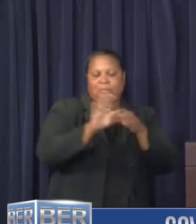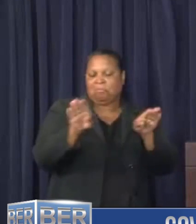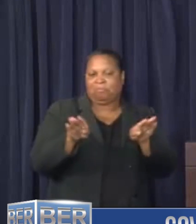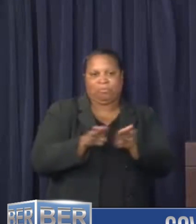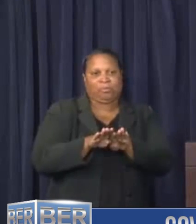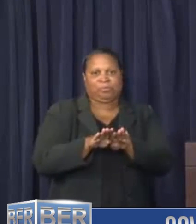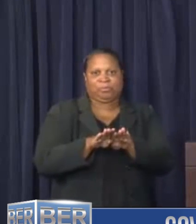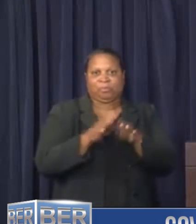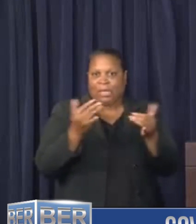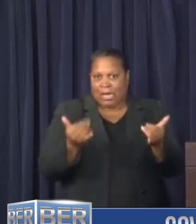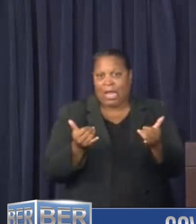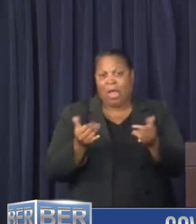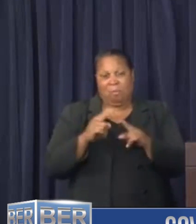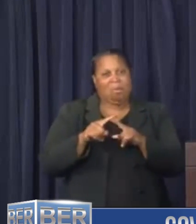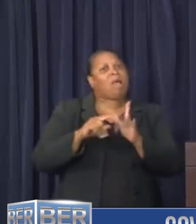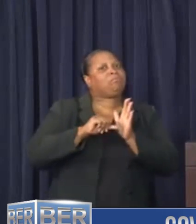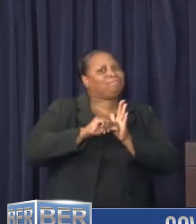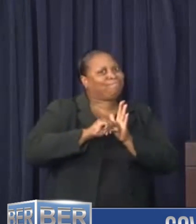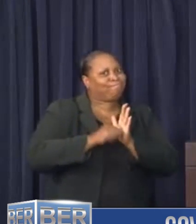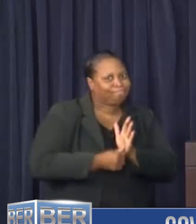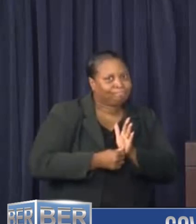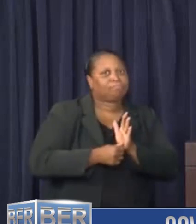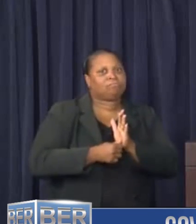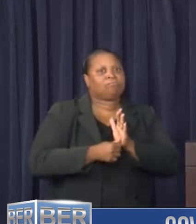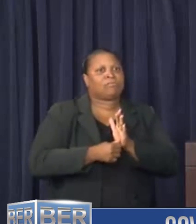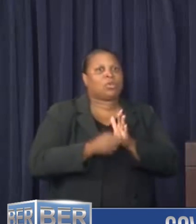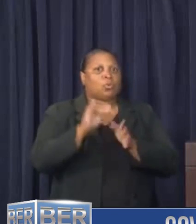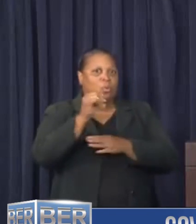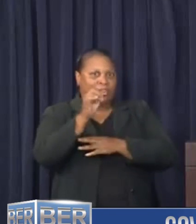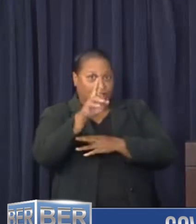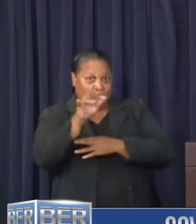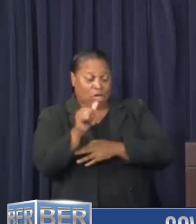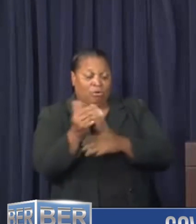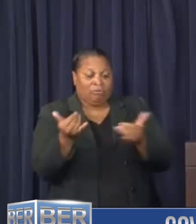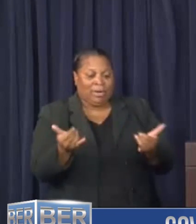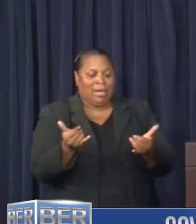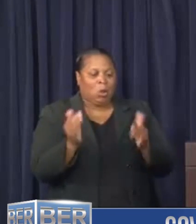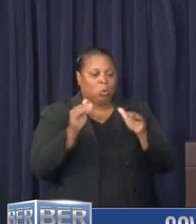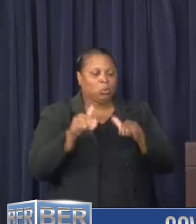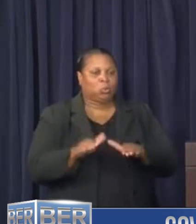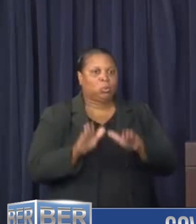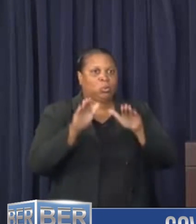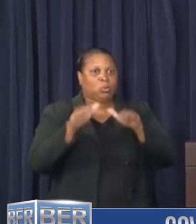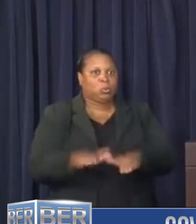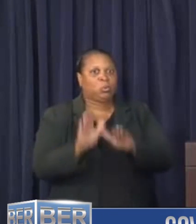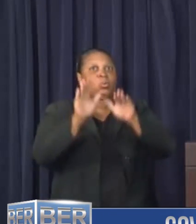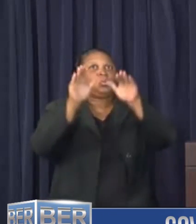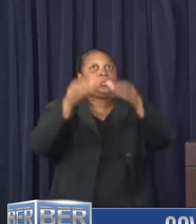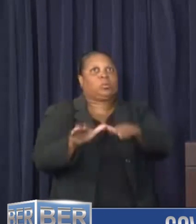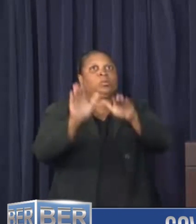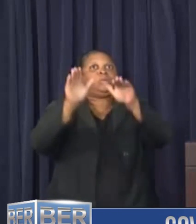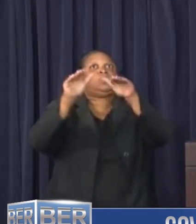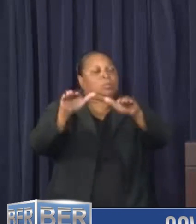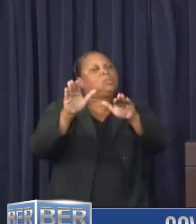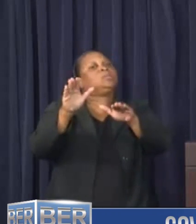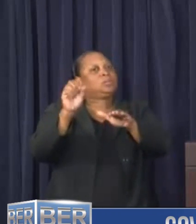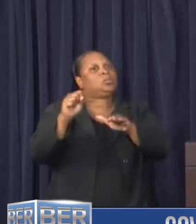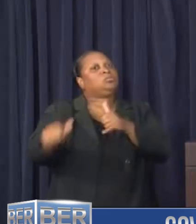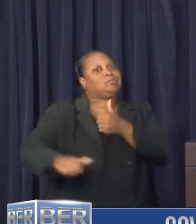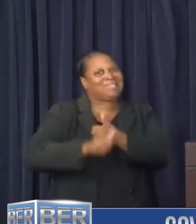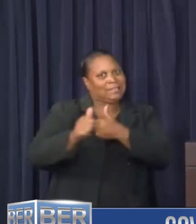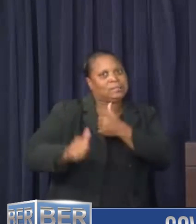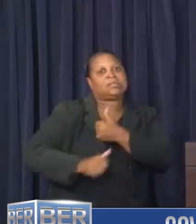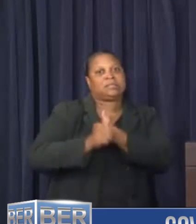thing that I should emphasize, though, particularly with Jerry at the moment is the seas are beginning to build quite significantly. So we've got dangerous